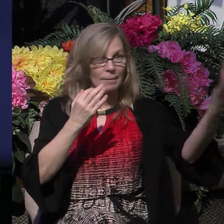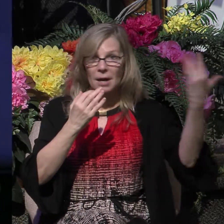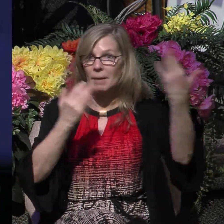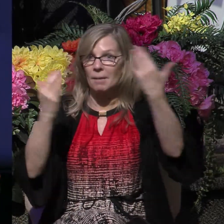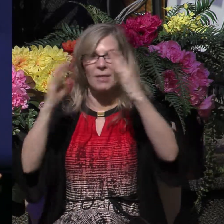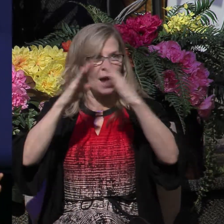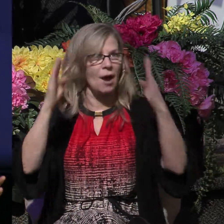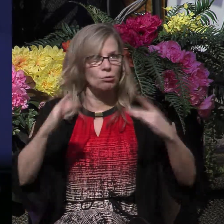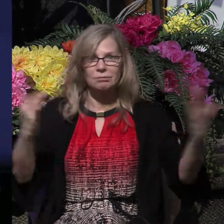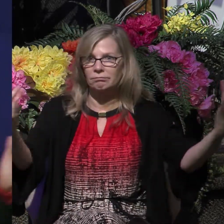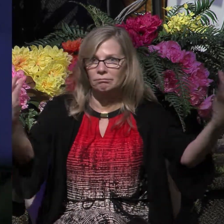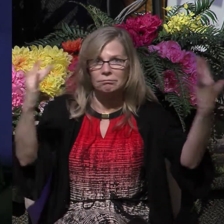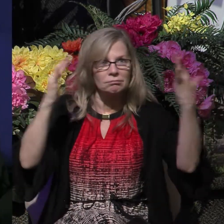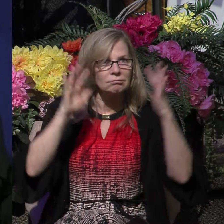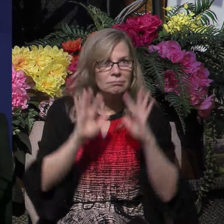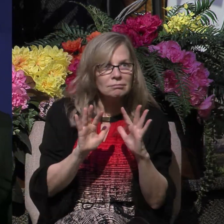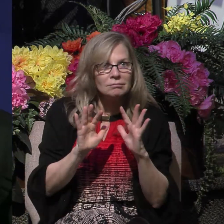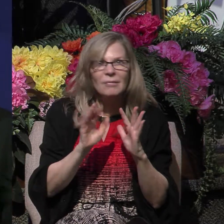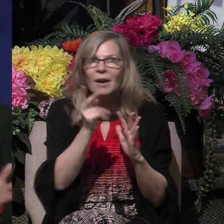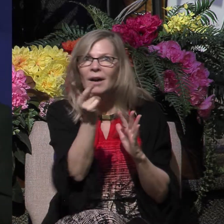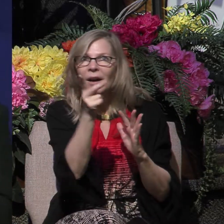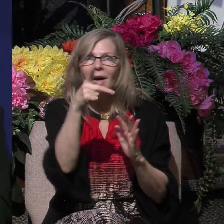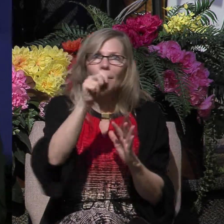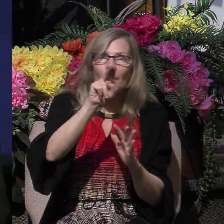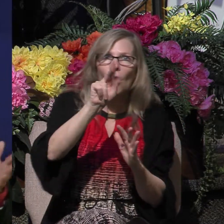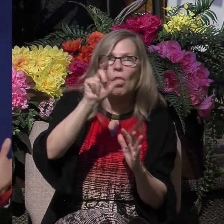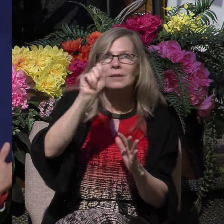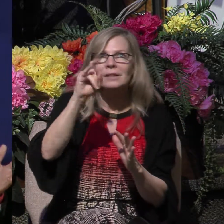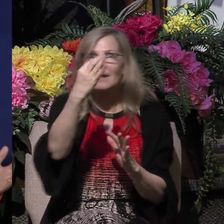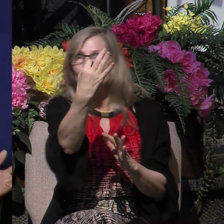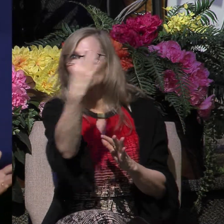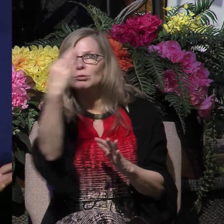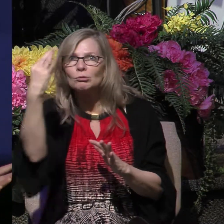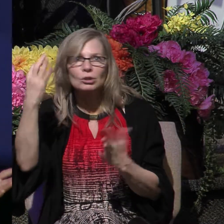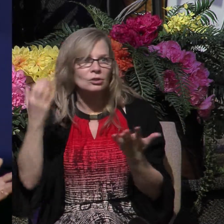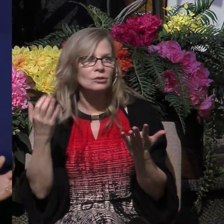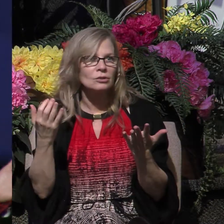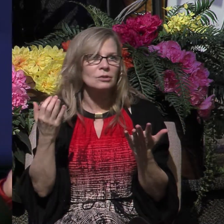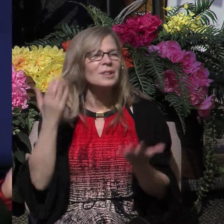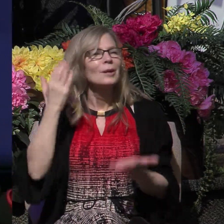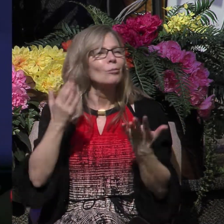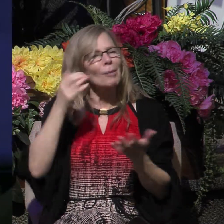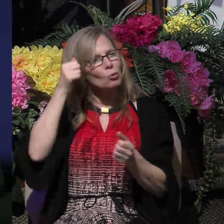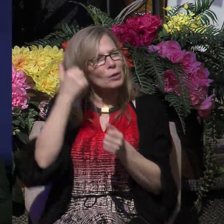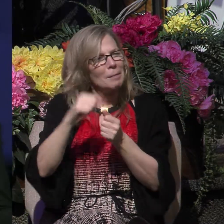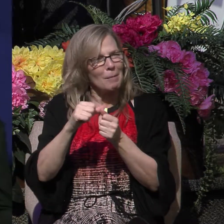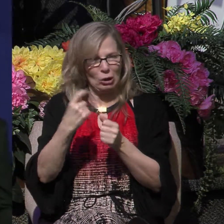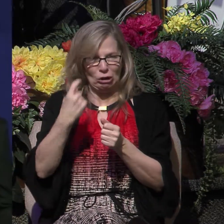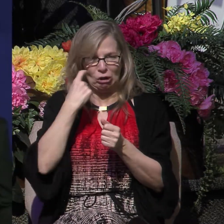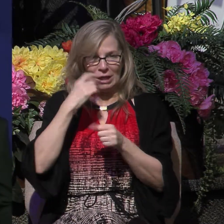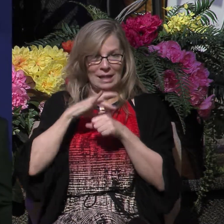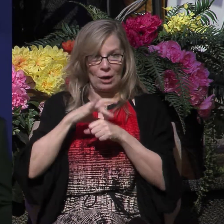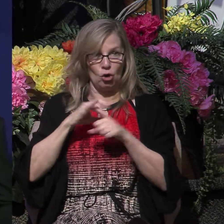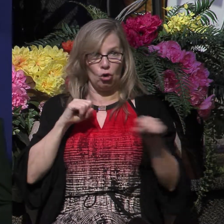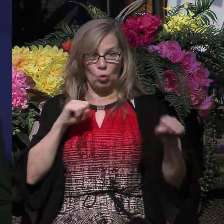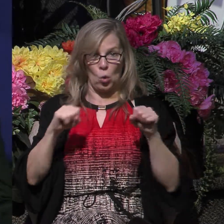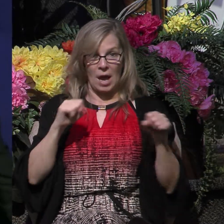Silas, probably because they were all standing outside the house. Remember, there's just been an earthquake, so